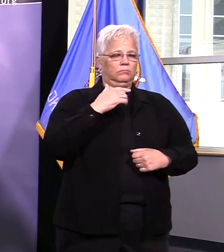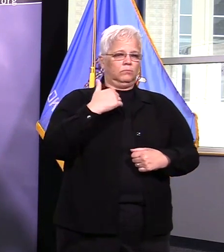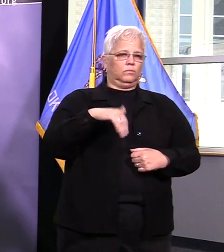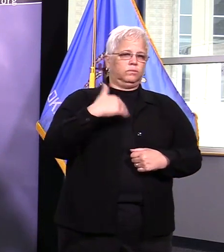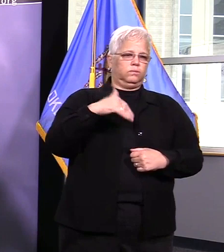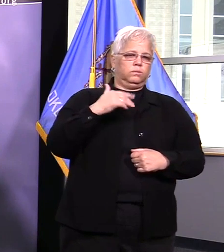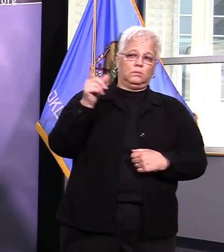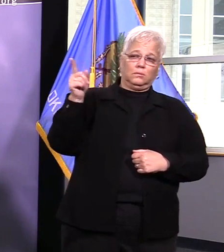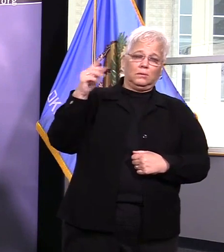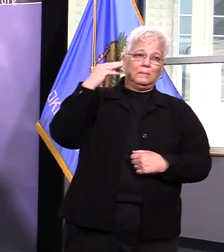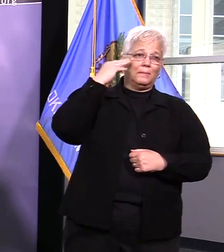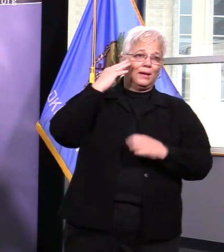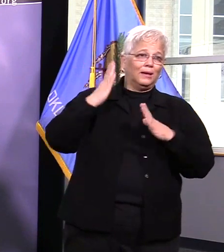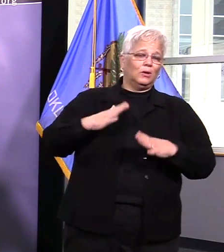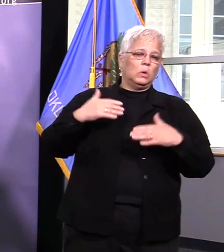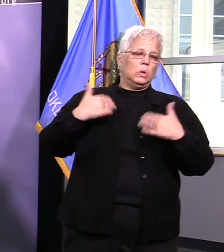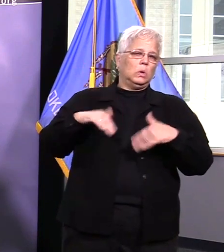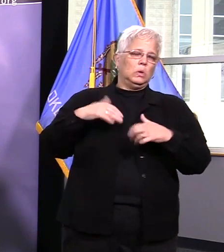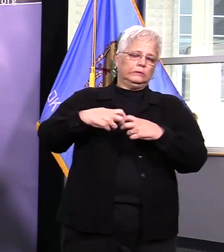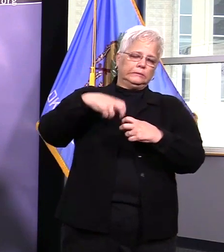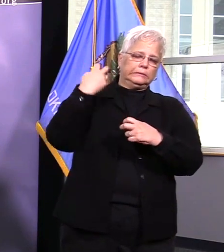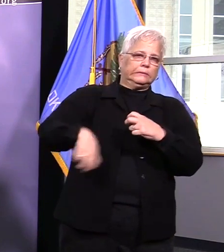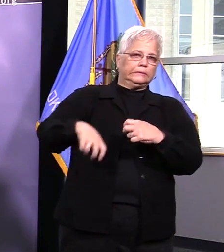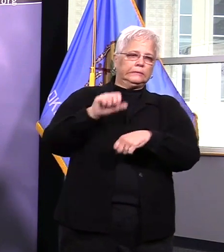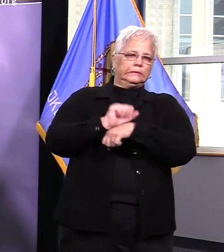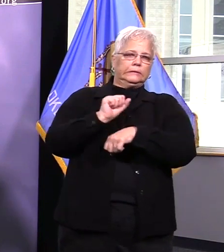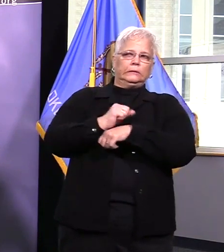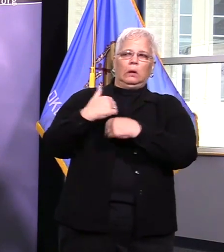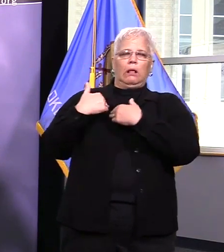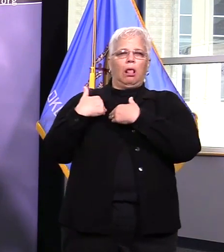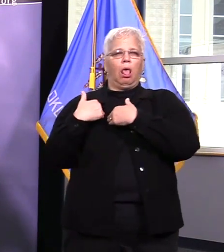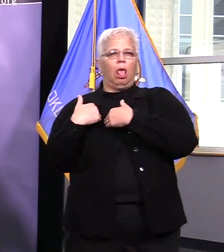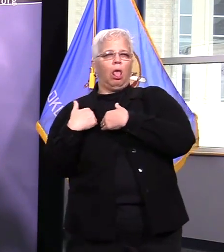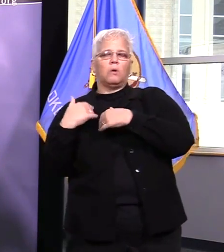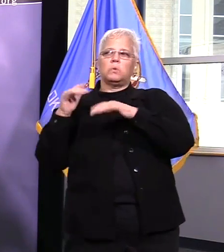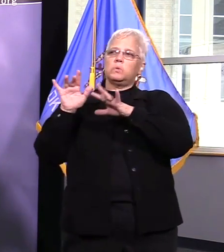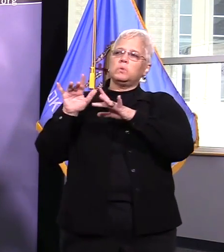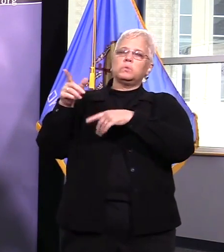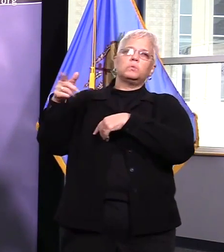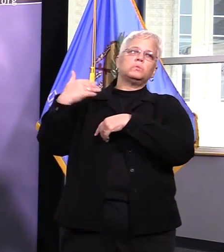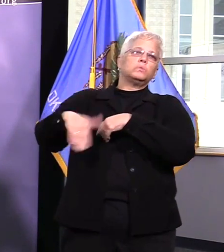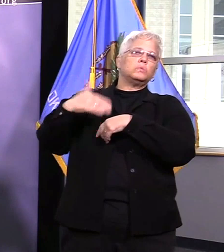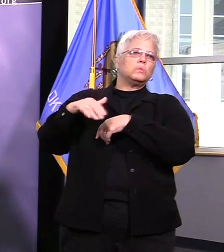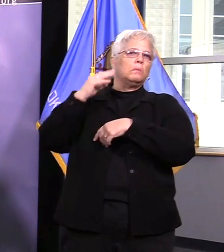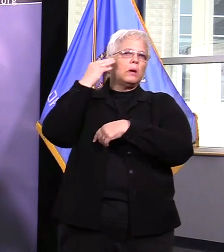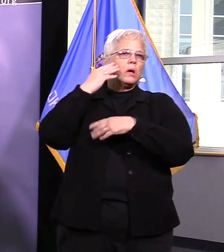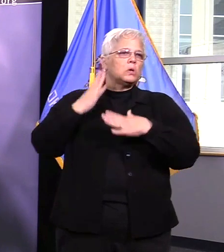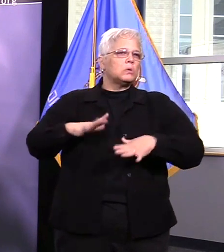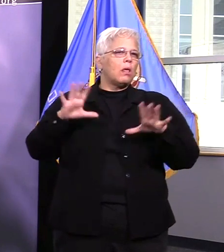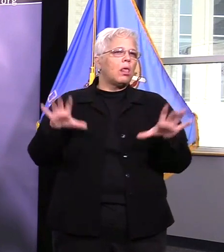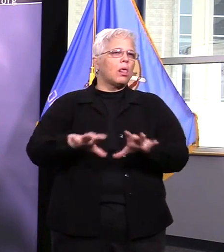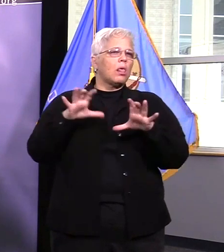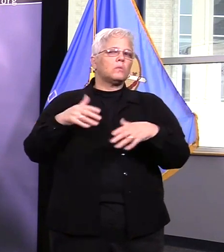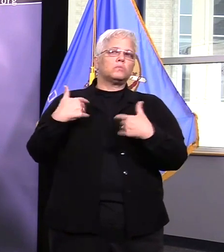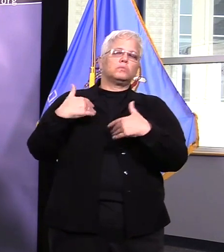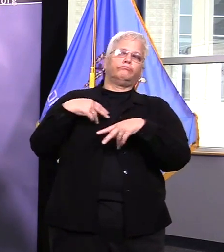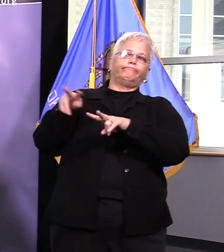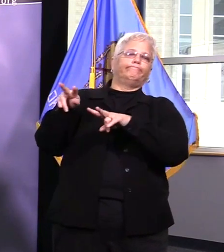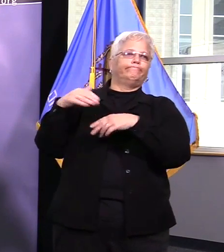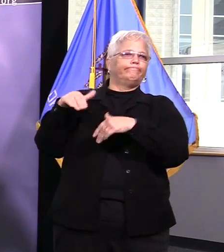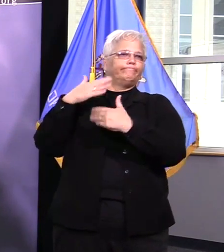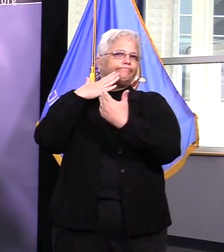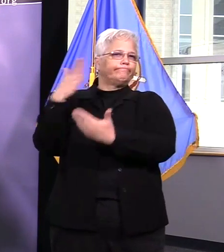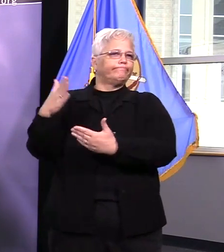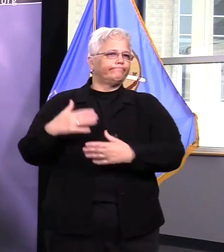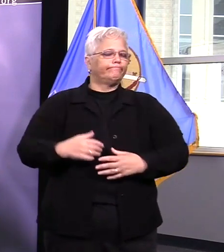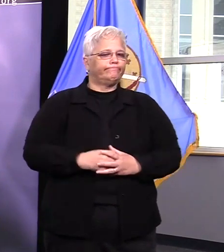to echo some of the things that he said about this is a community issue and we've all got to work together with what's going on in particular i want to mention a few things